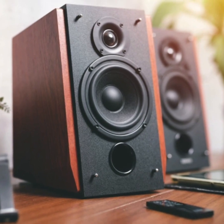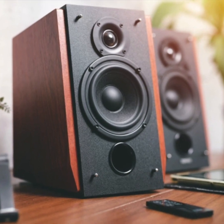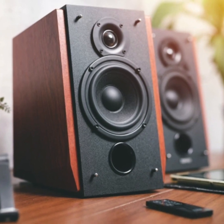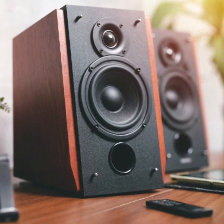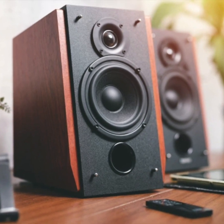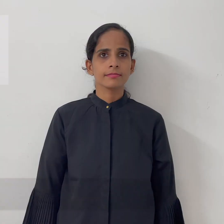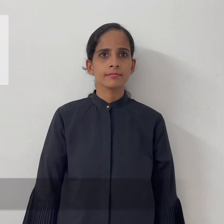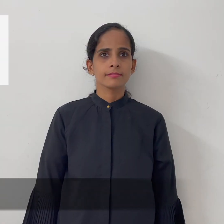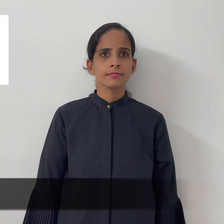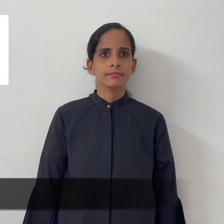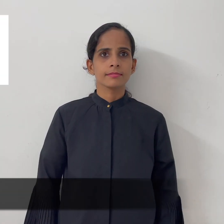speakers